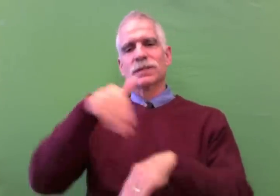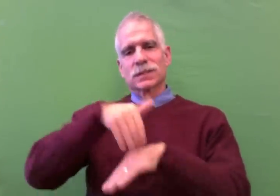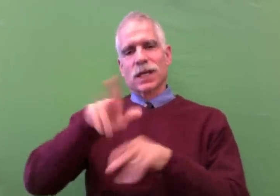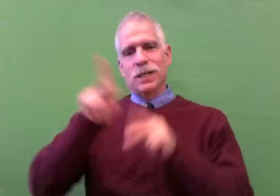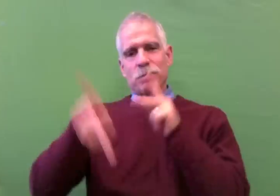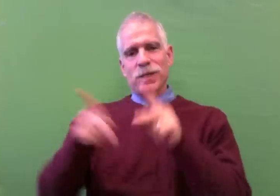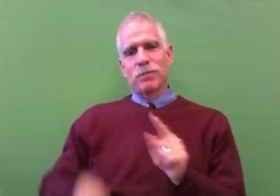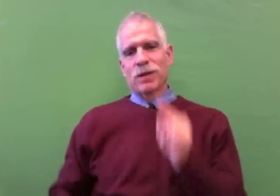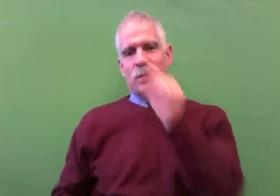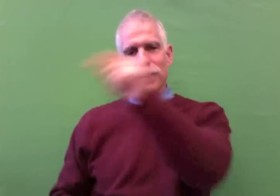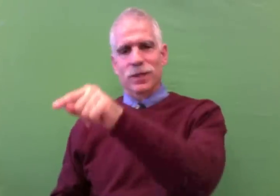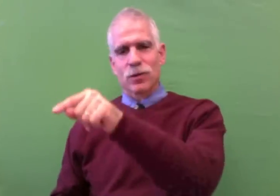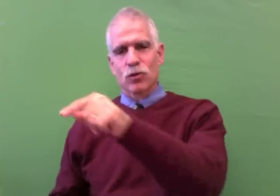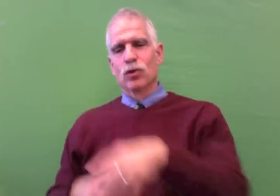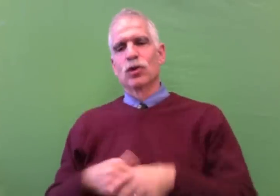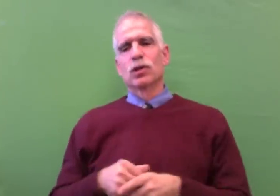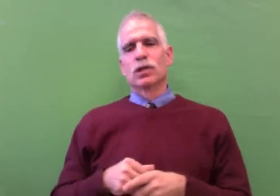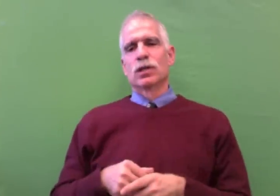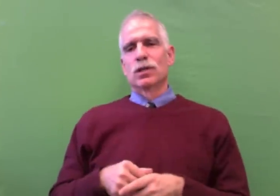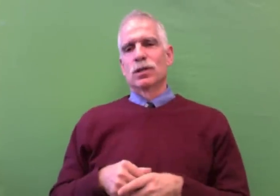often sends people there as well.